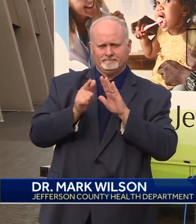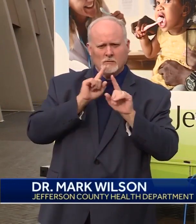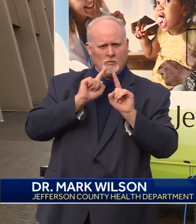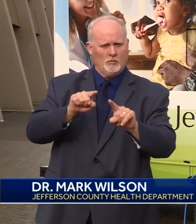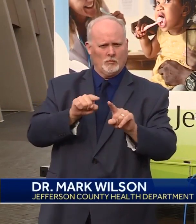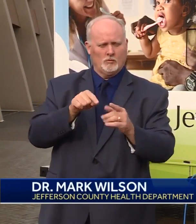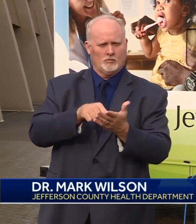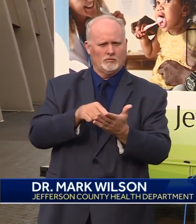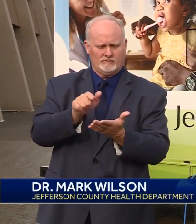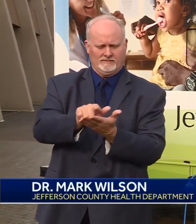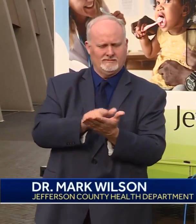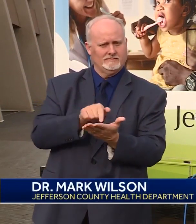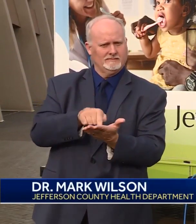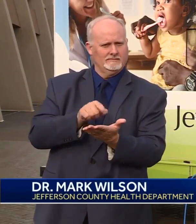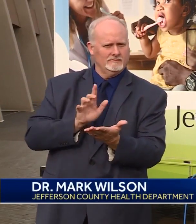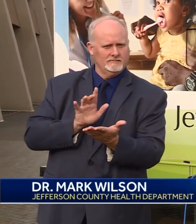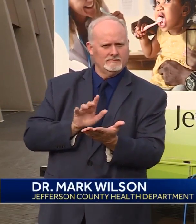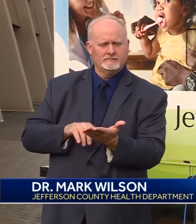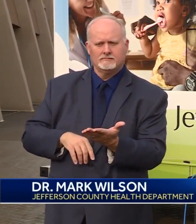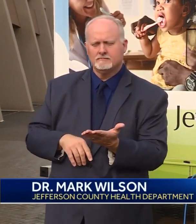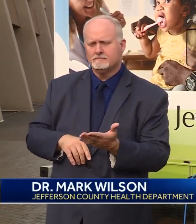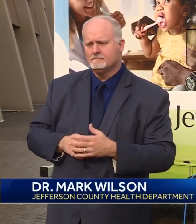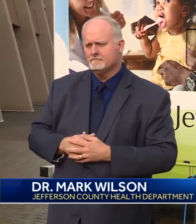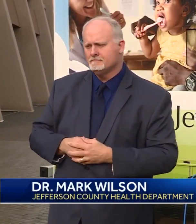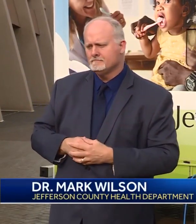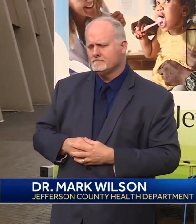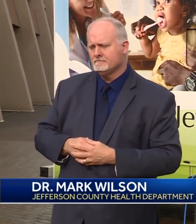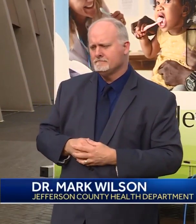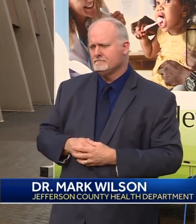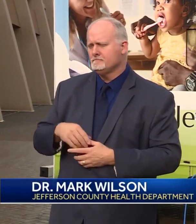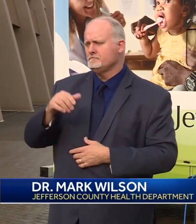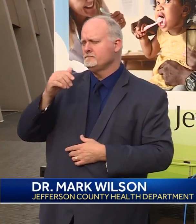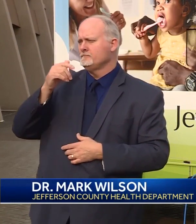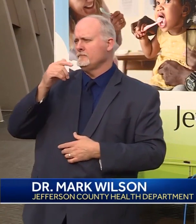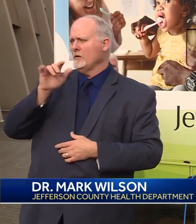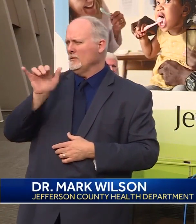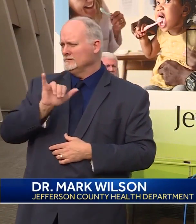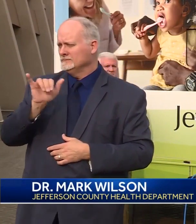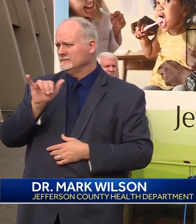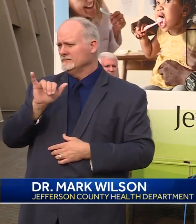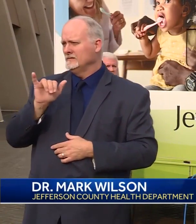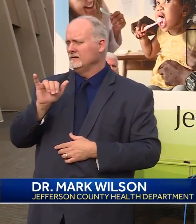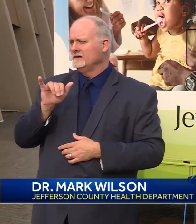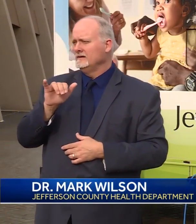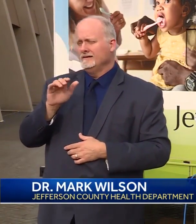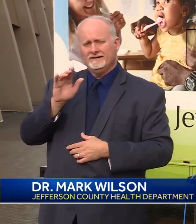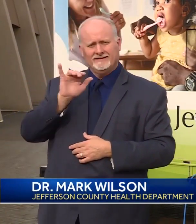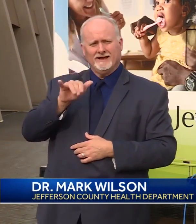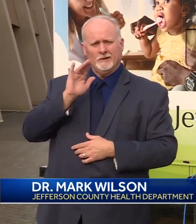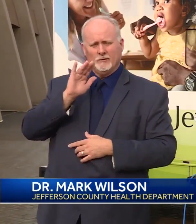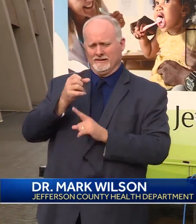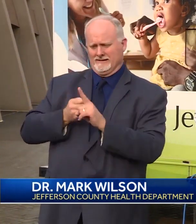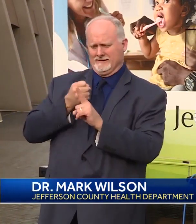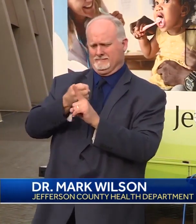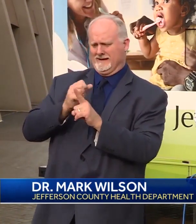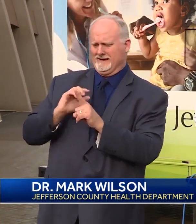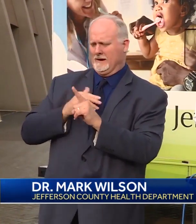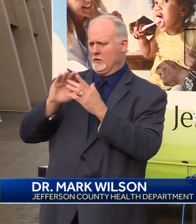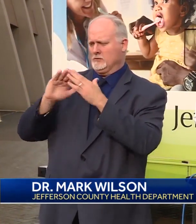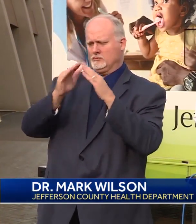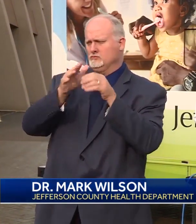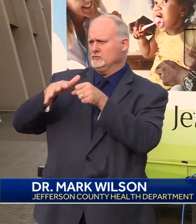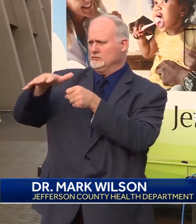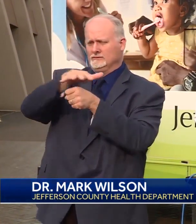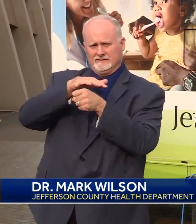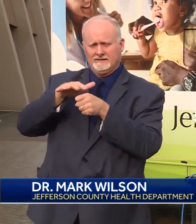I would also just like to add that because this is going to have a big impact on our community, we